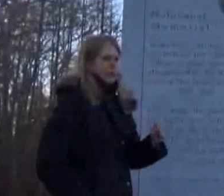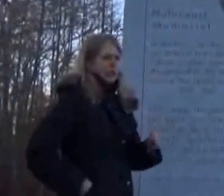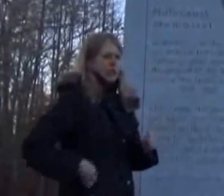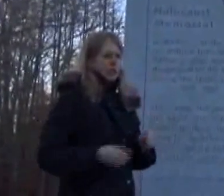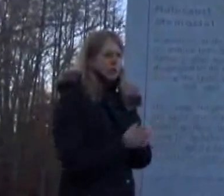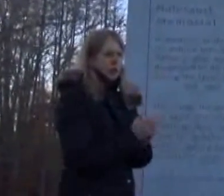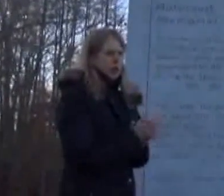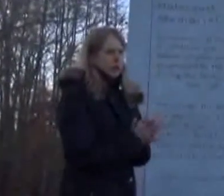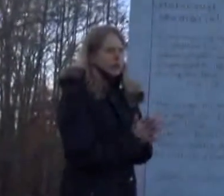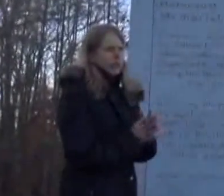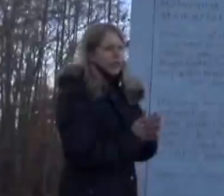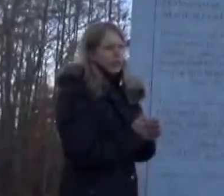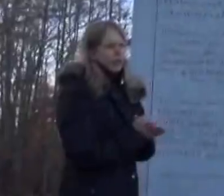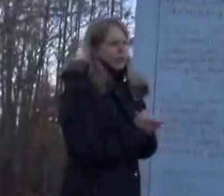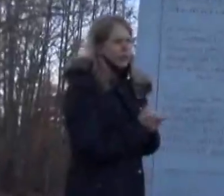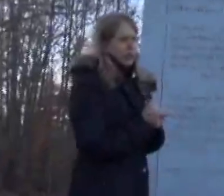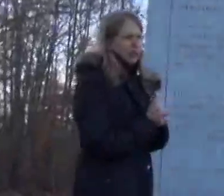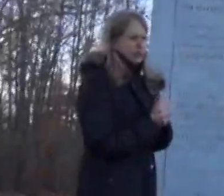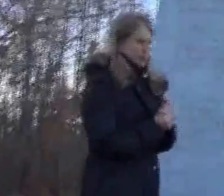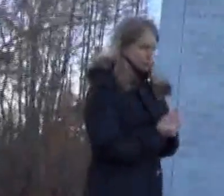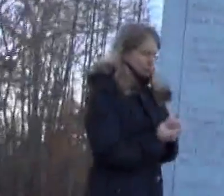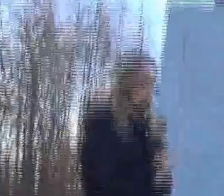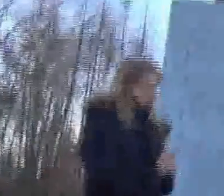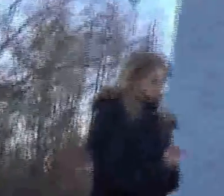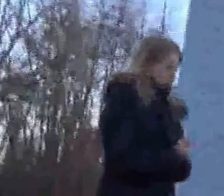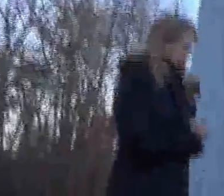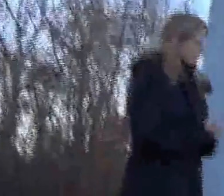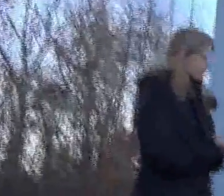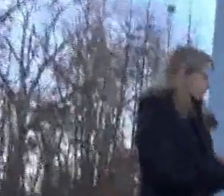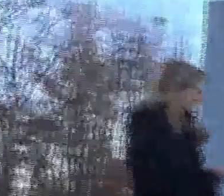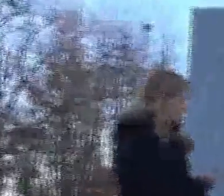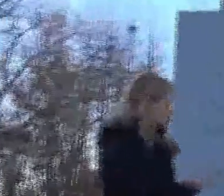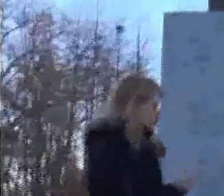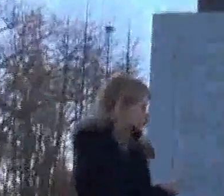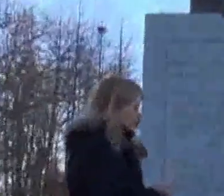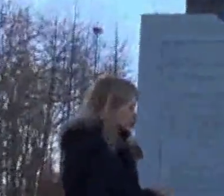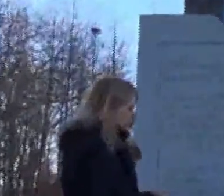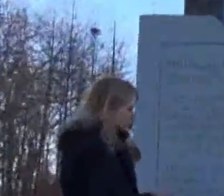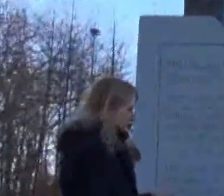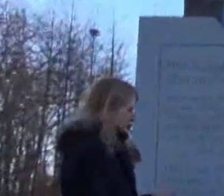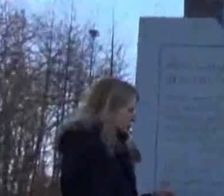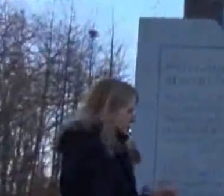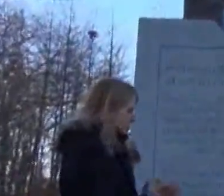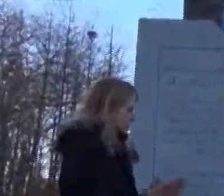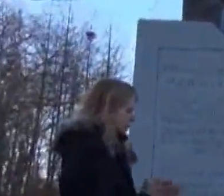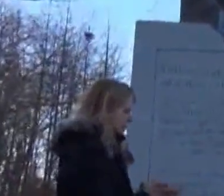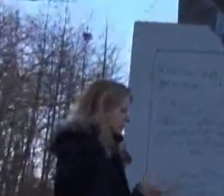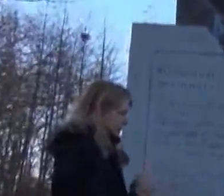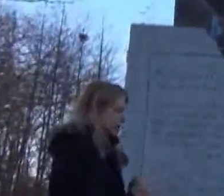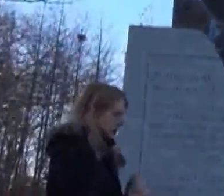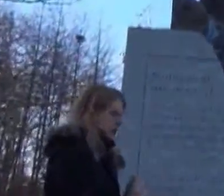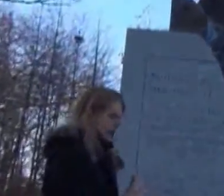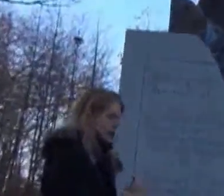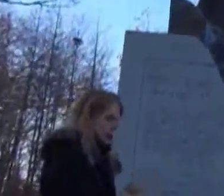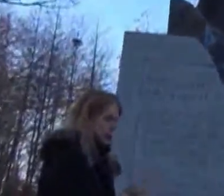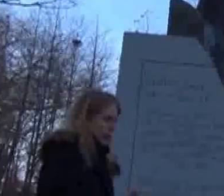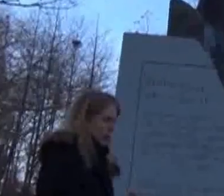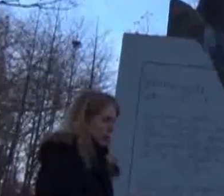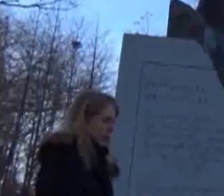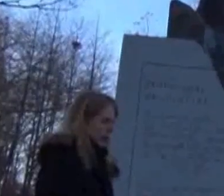where I really have a, I have a, I mean, it's a really tough story. But,